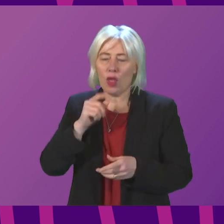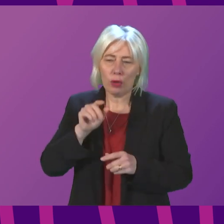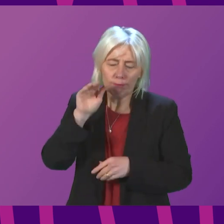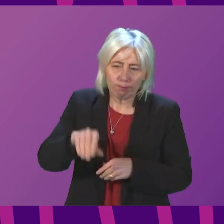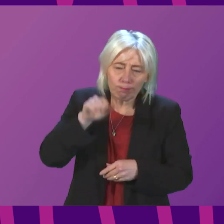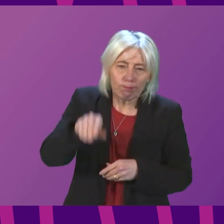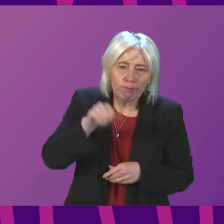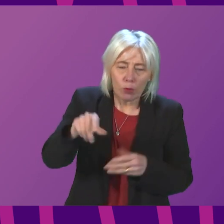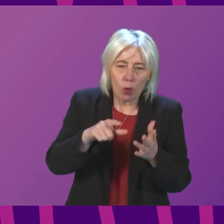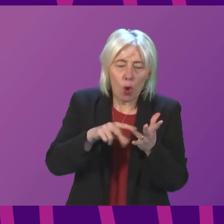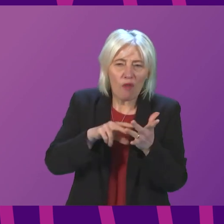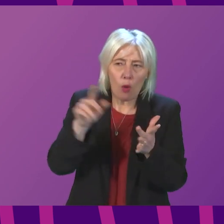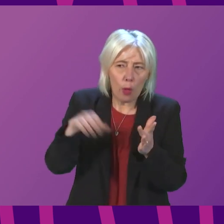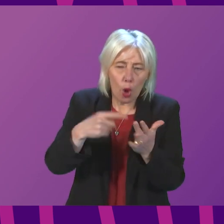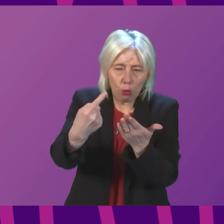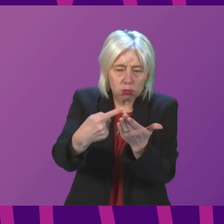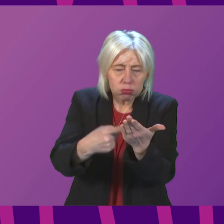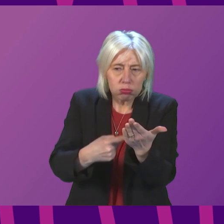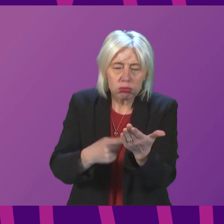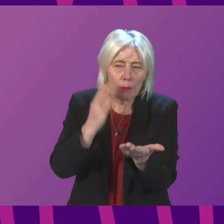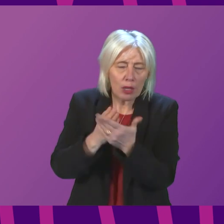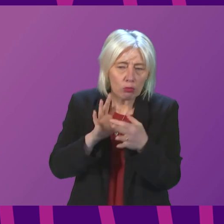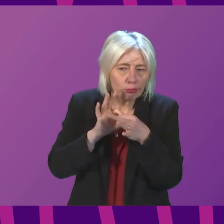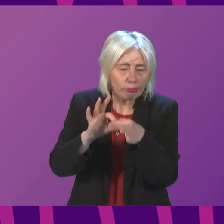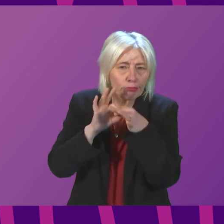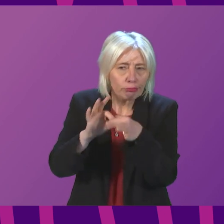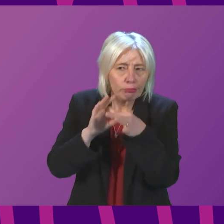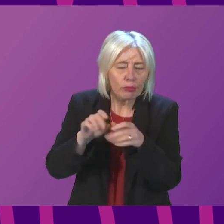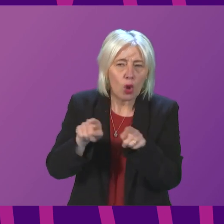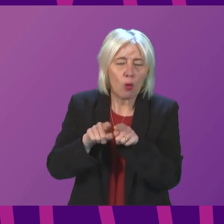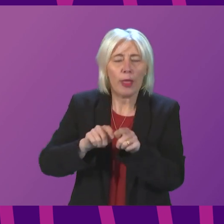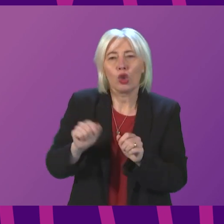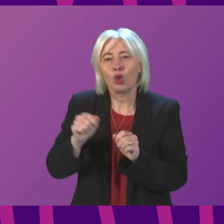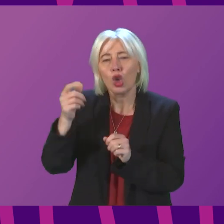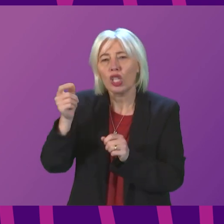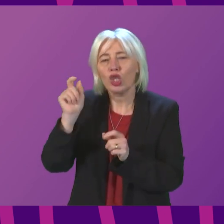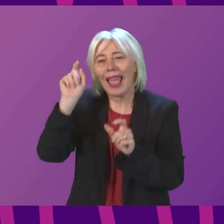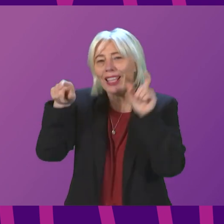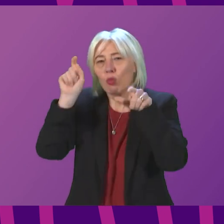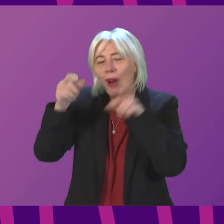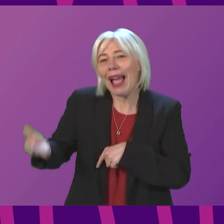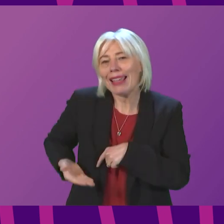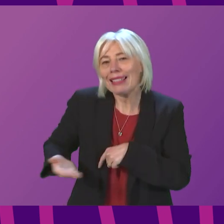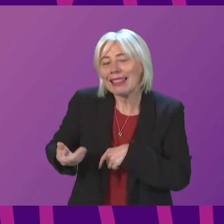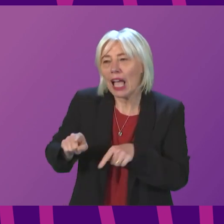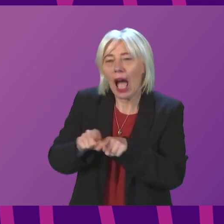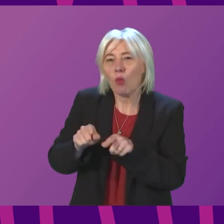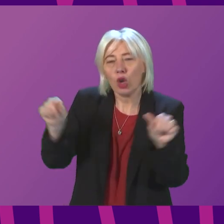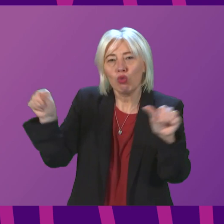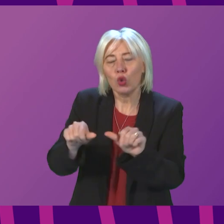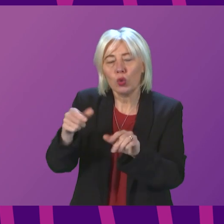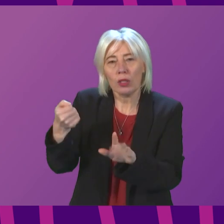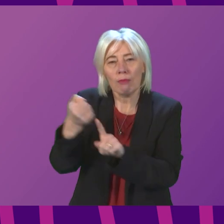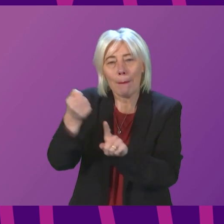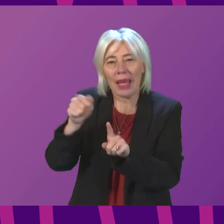relevant points and has asked that they remain in contact with Scottish Enterprise to explore ways of mitigating the impact on